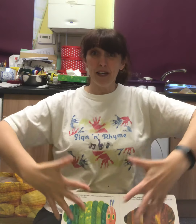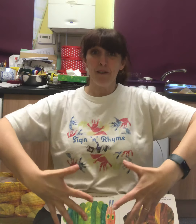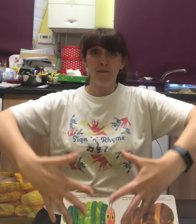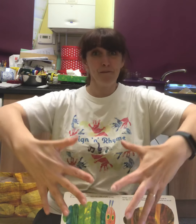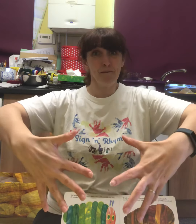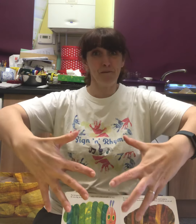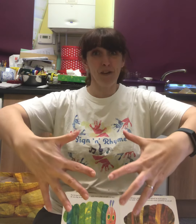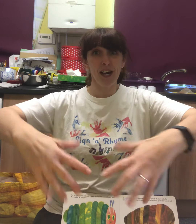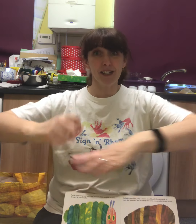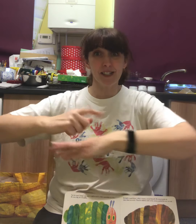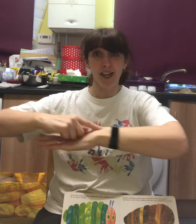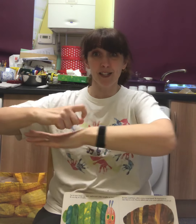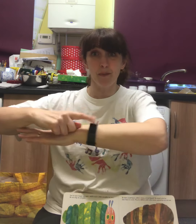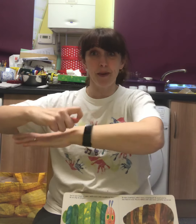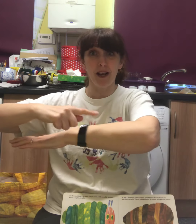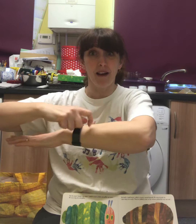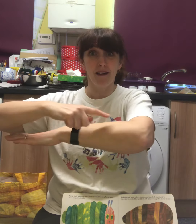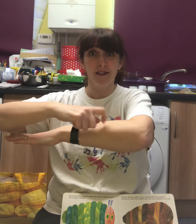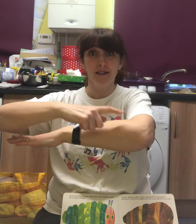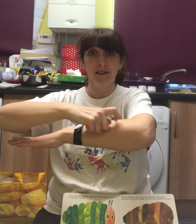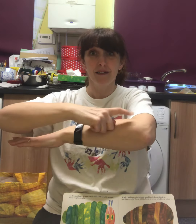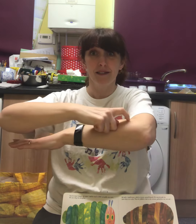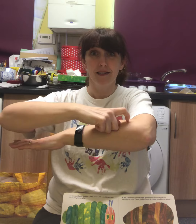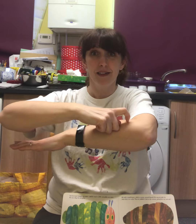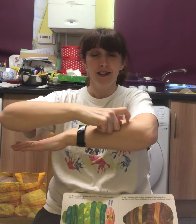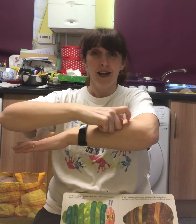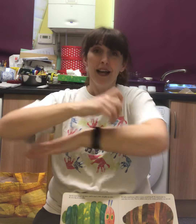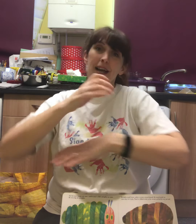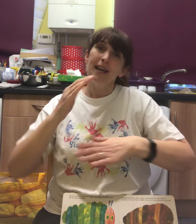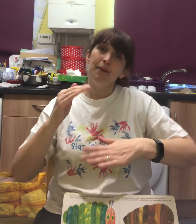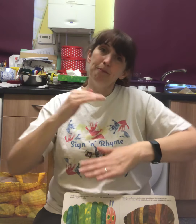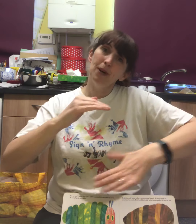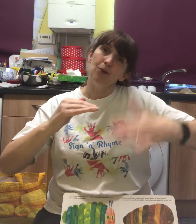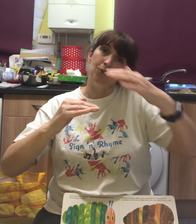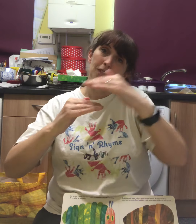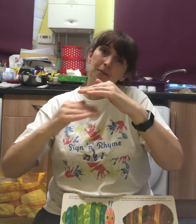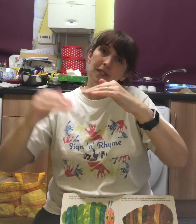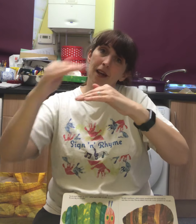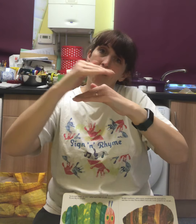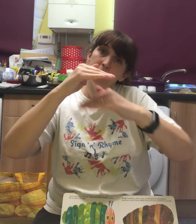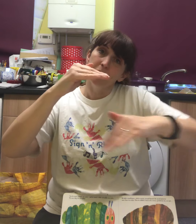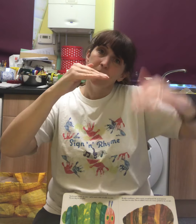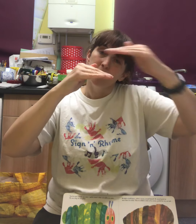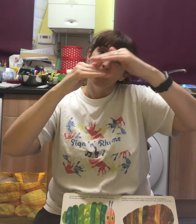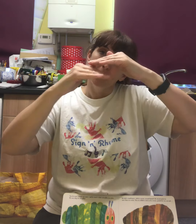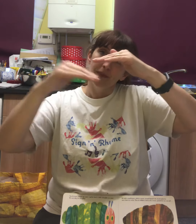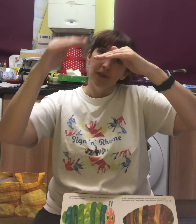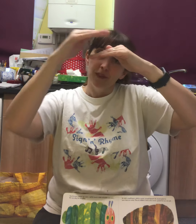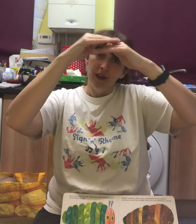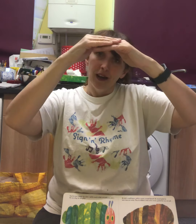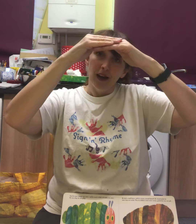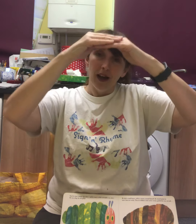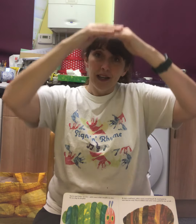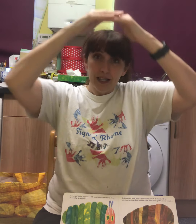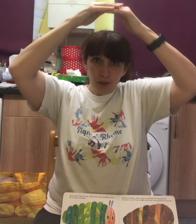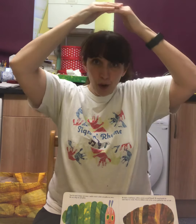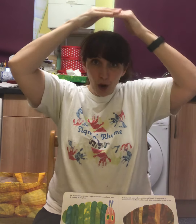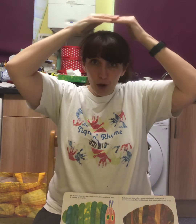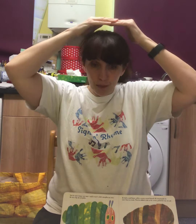fat caterpillar. He built himself a little home